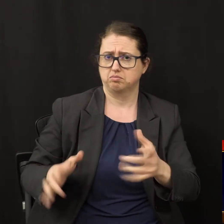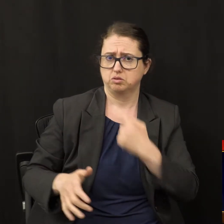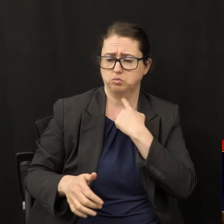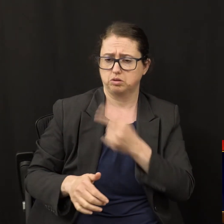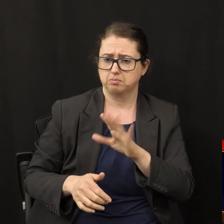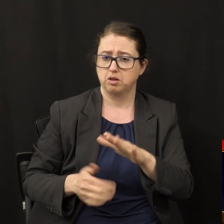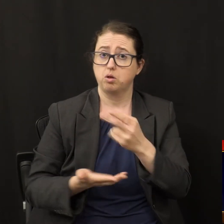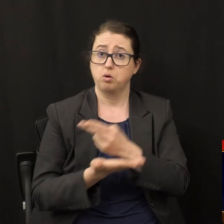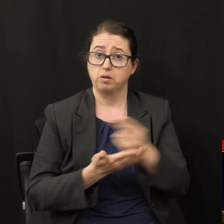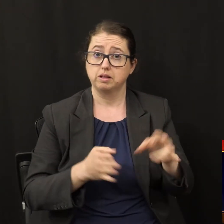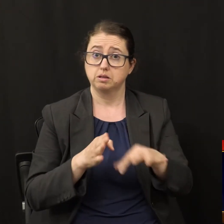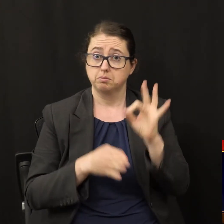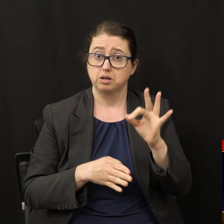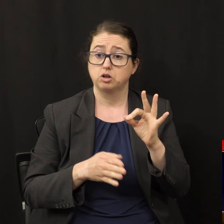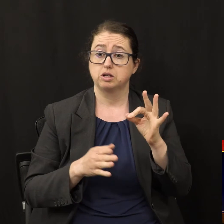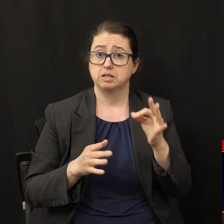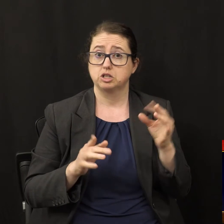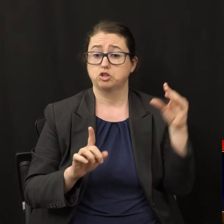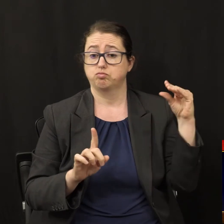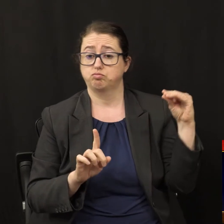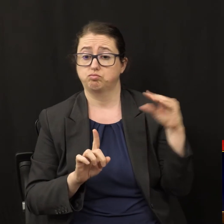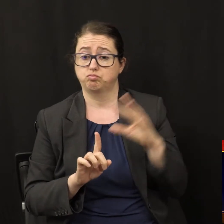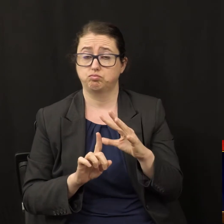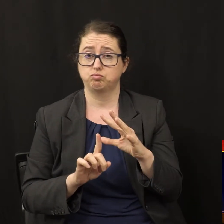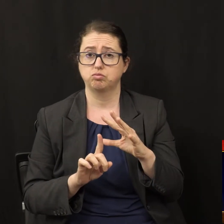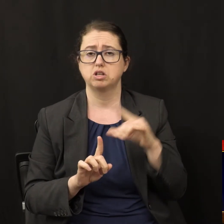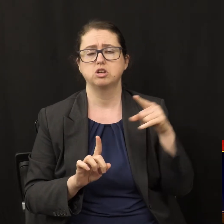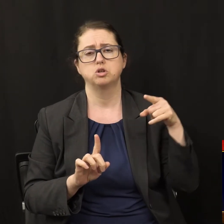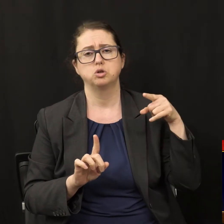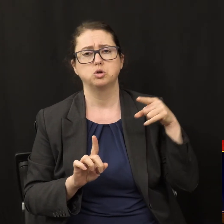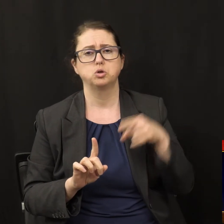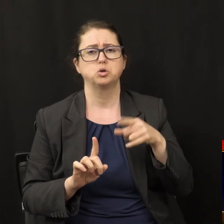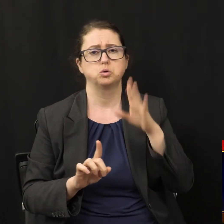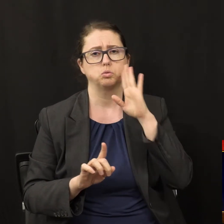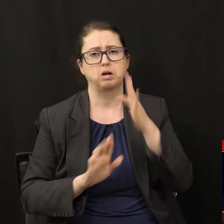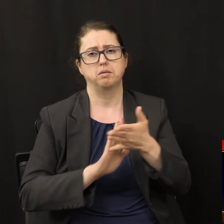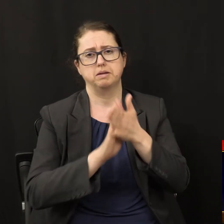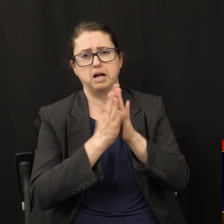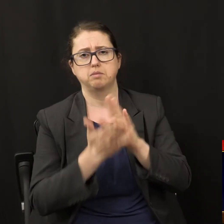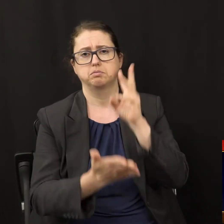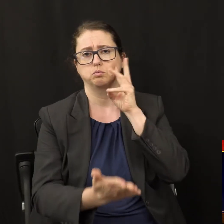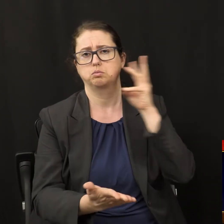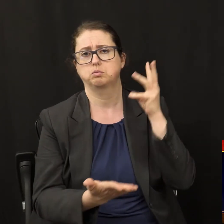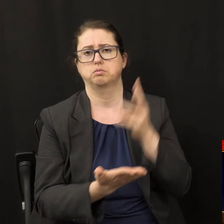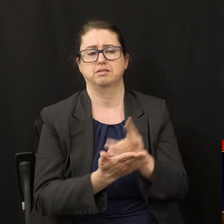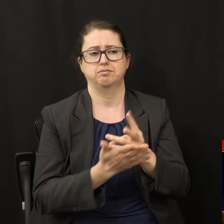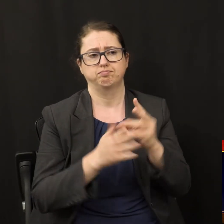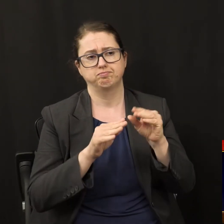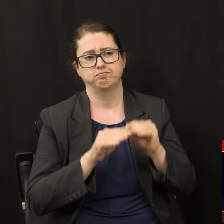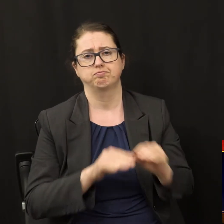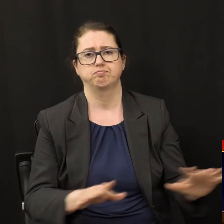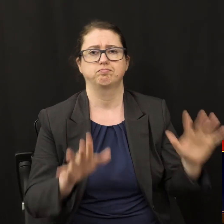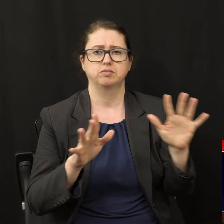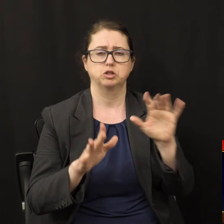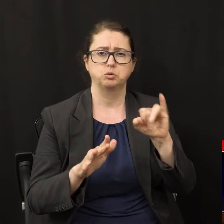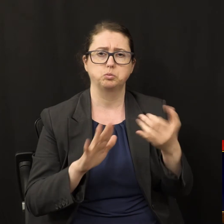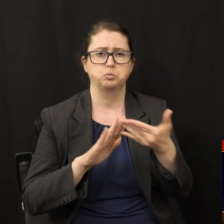come upon you. And you shall be witnesses to me in Jerusalem and in all Judea